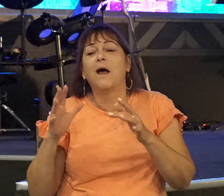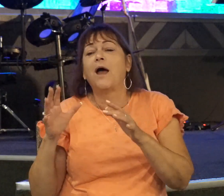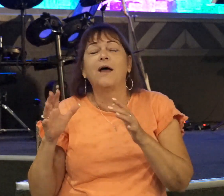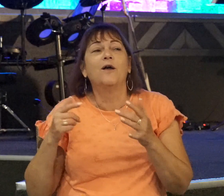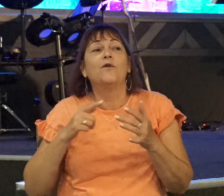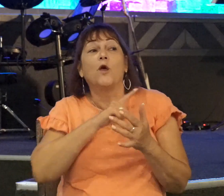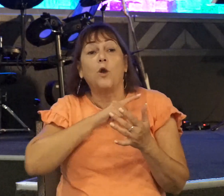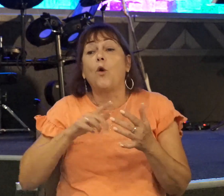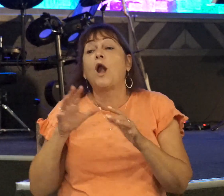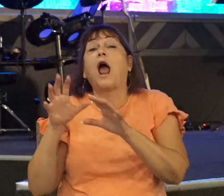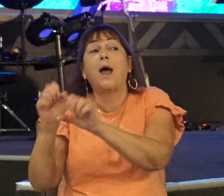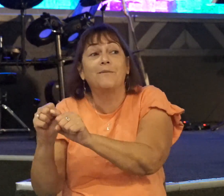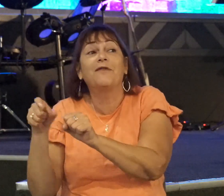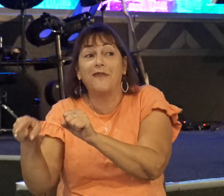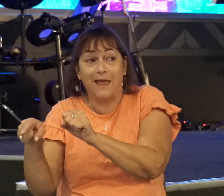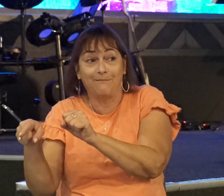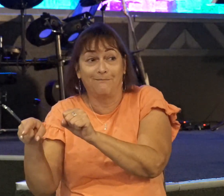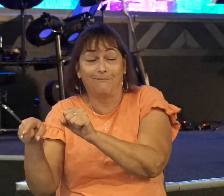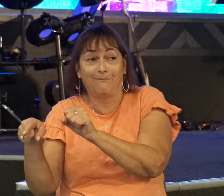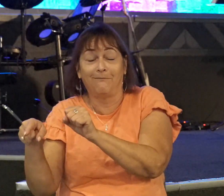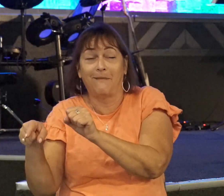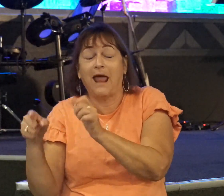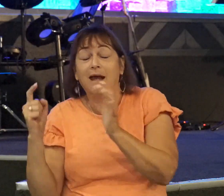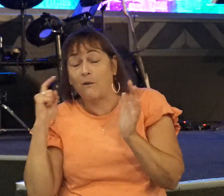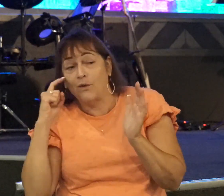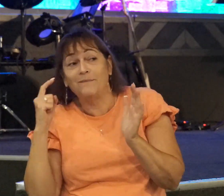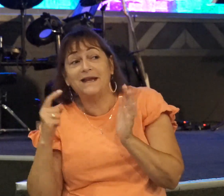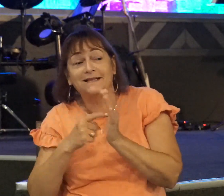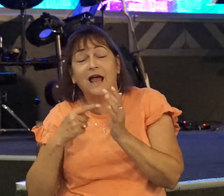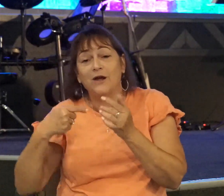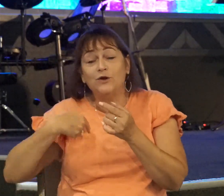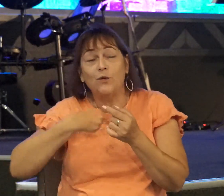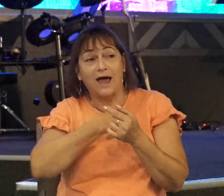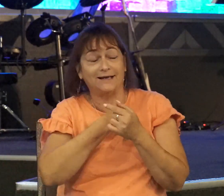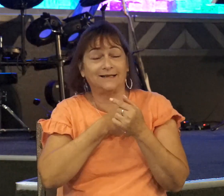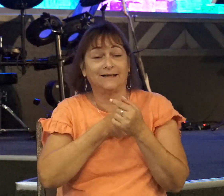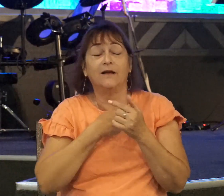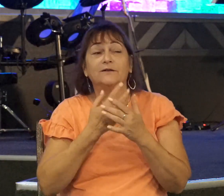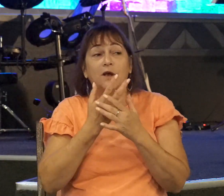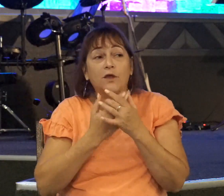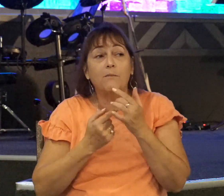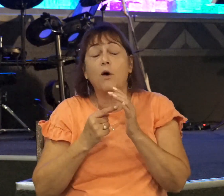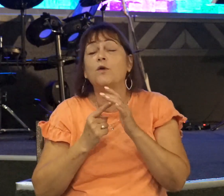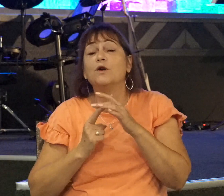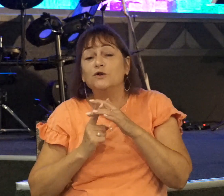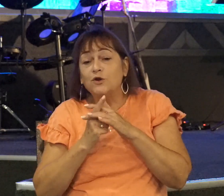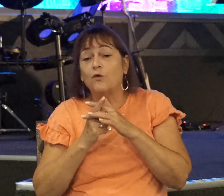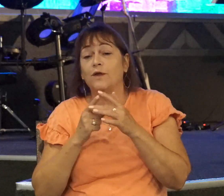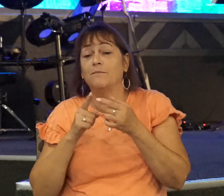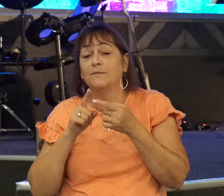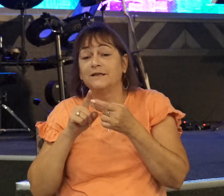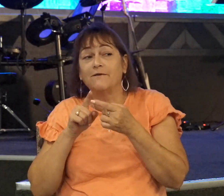sign to us. And so, both of them showed themselves to the garrison of the Philistines.